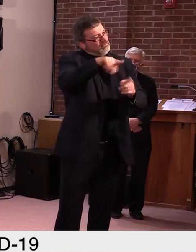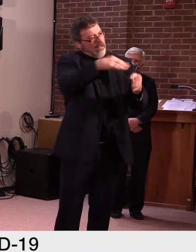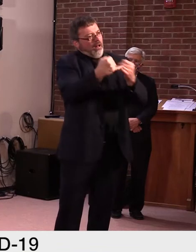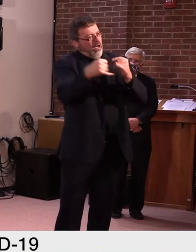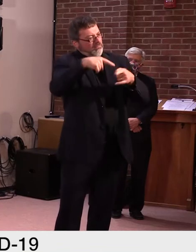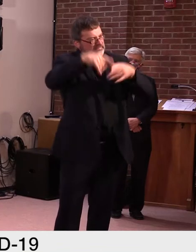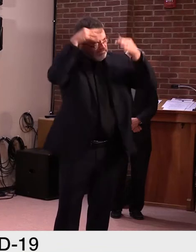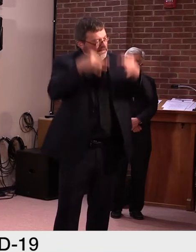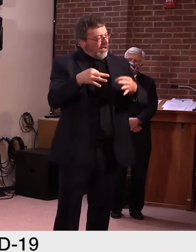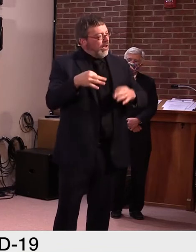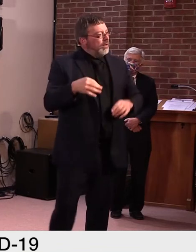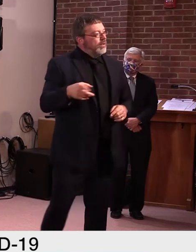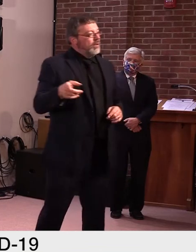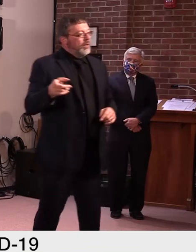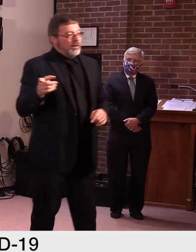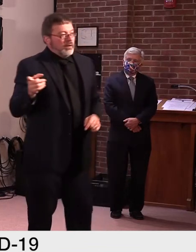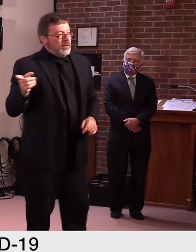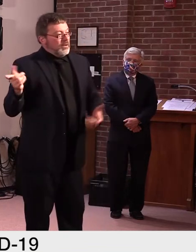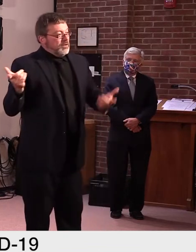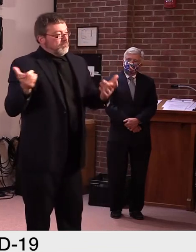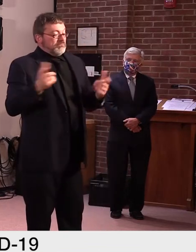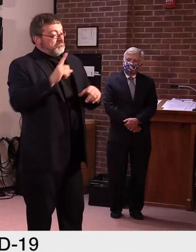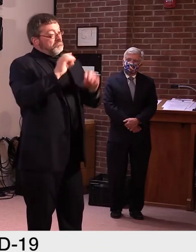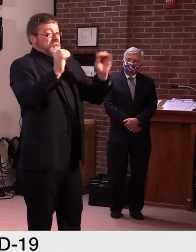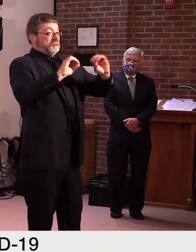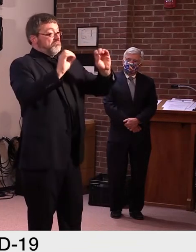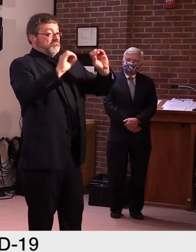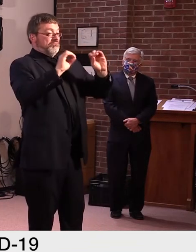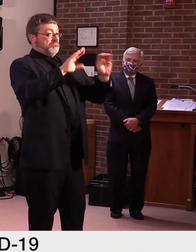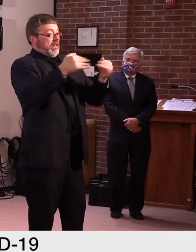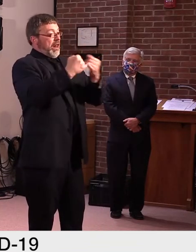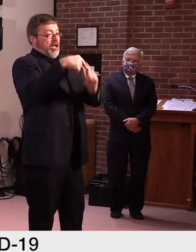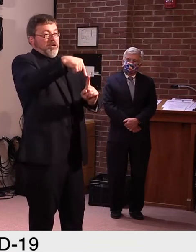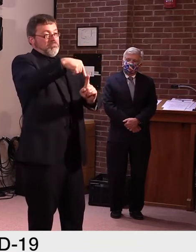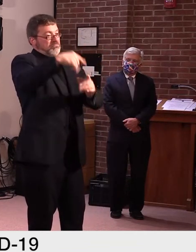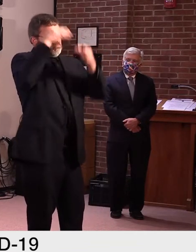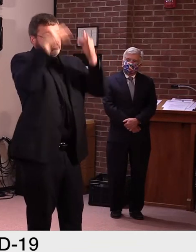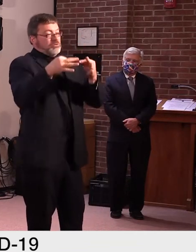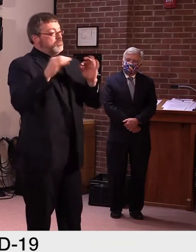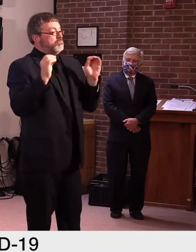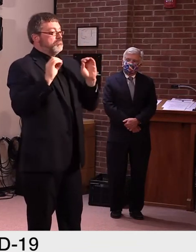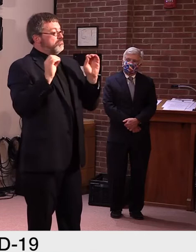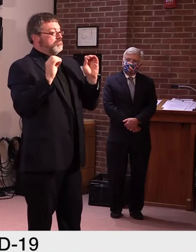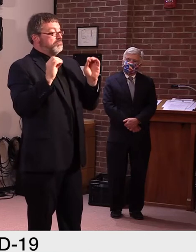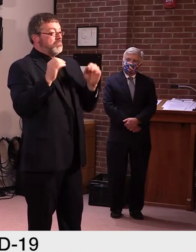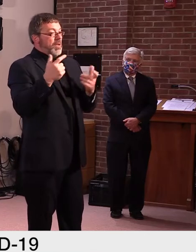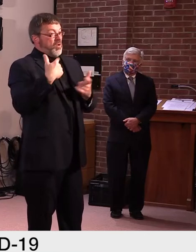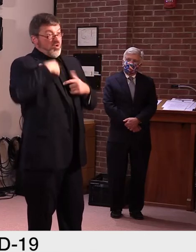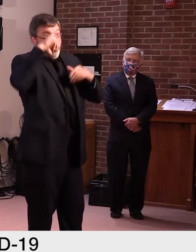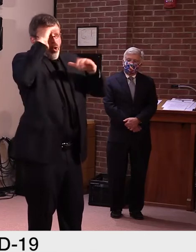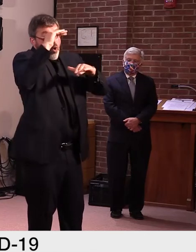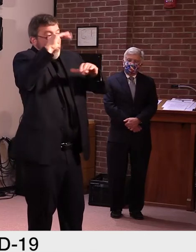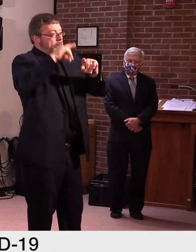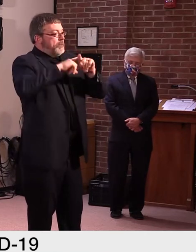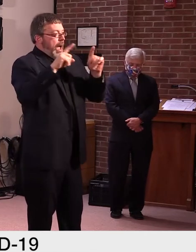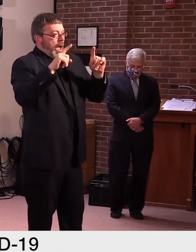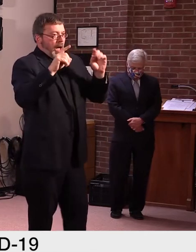established, but, Secretary French, do you want to describe what, um, what had transpired earlier?